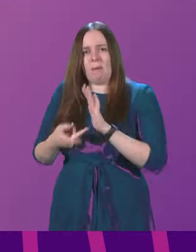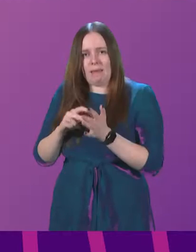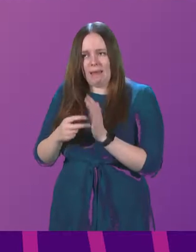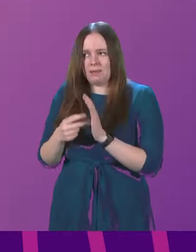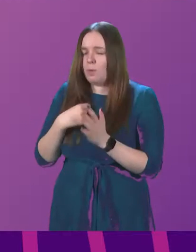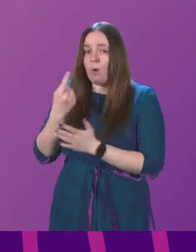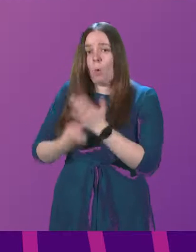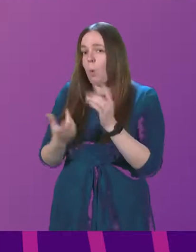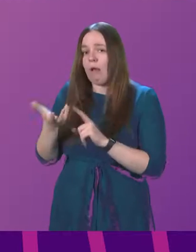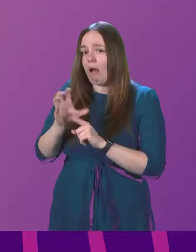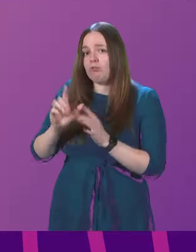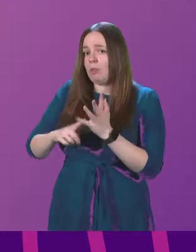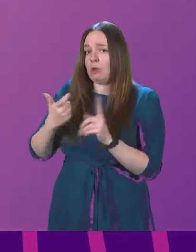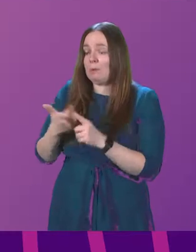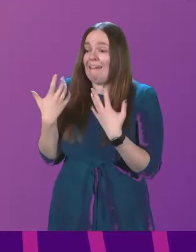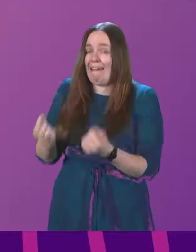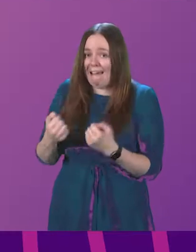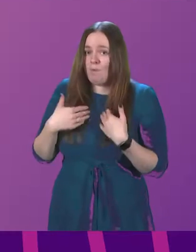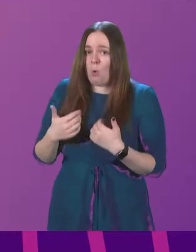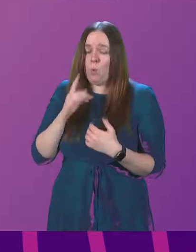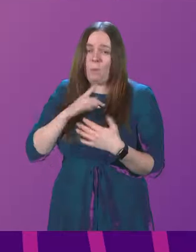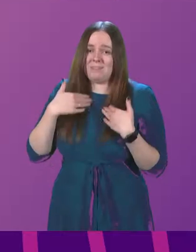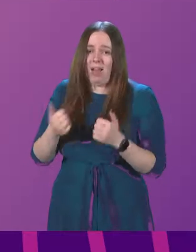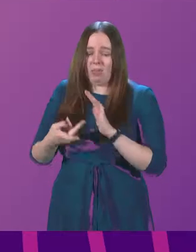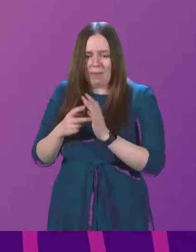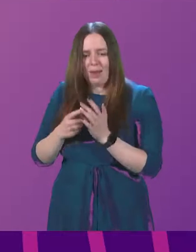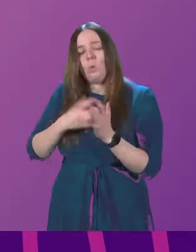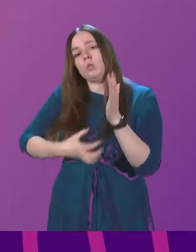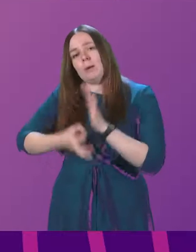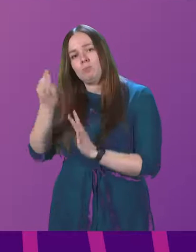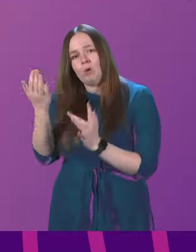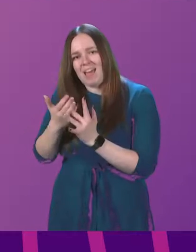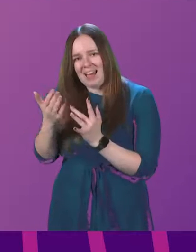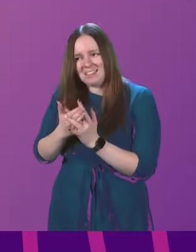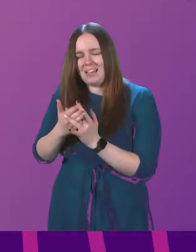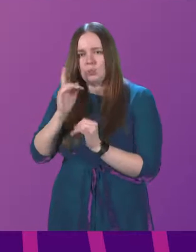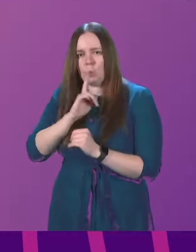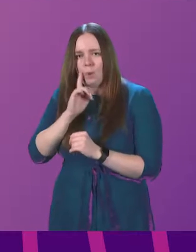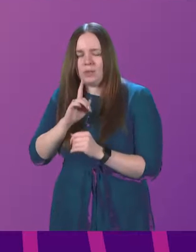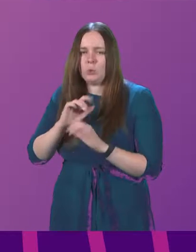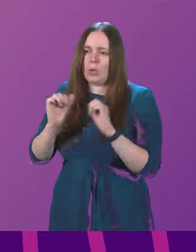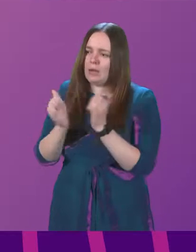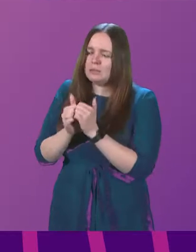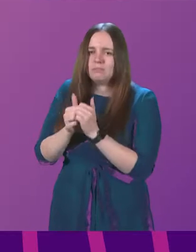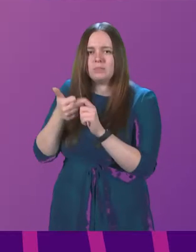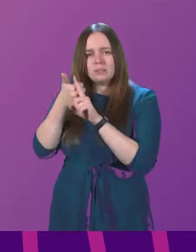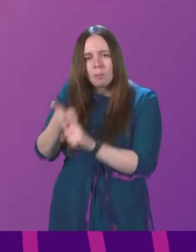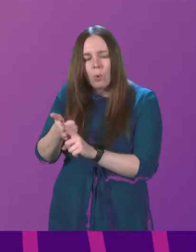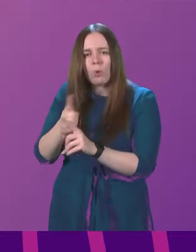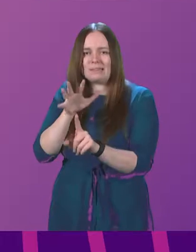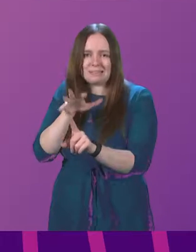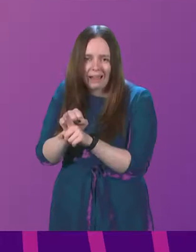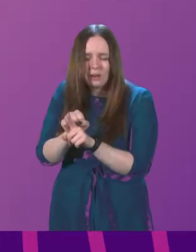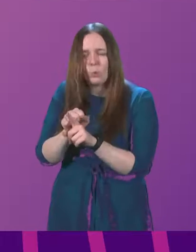country in the UK with a Women's Health Plan. We want to improve access for women to appropriate support, diagnosis and the best